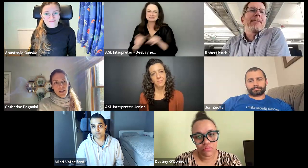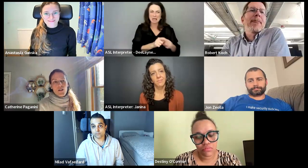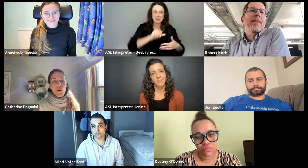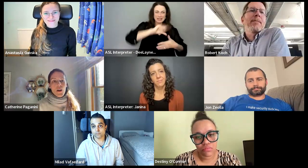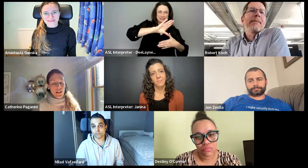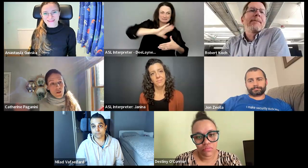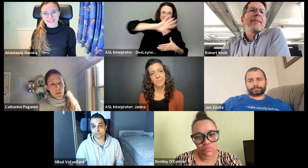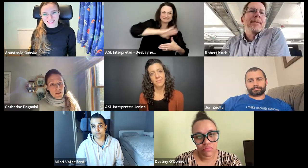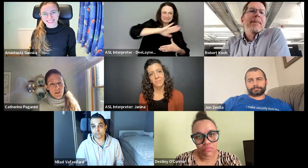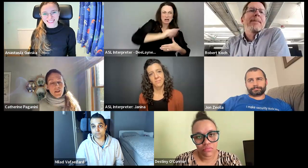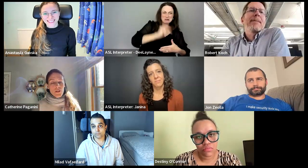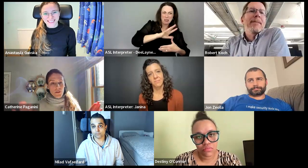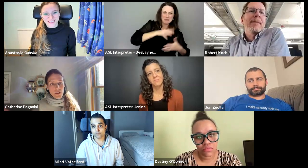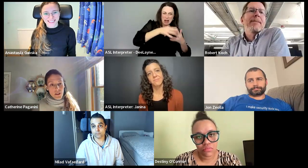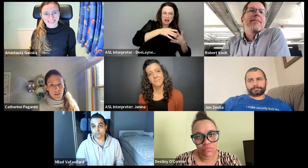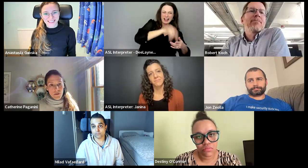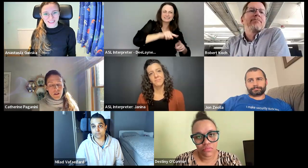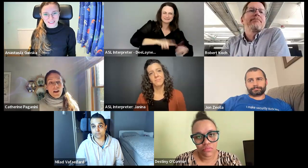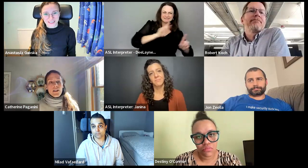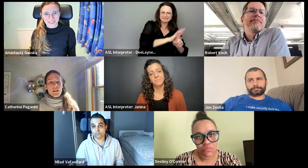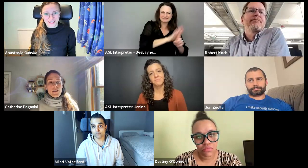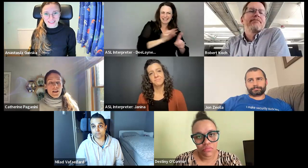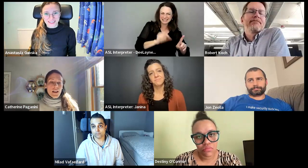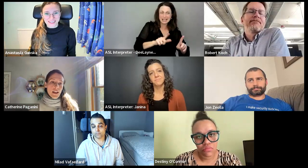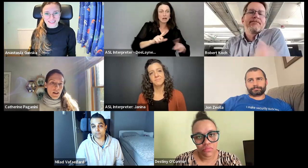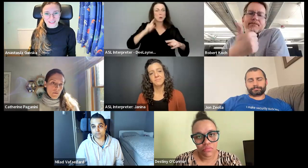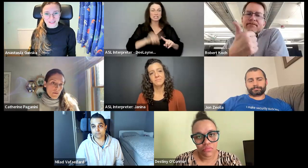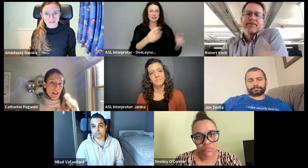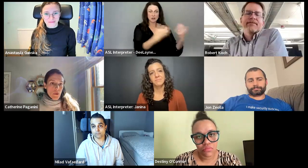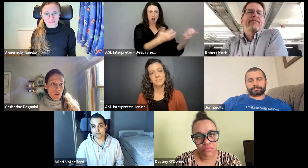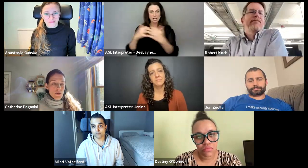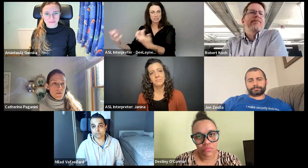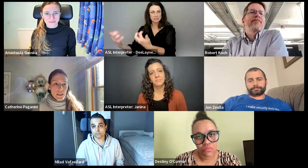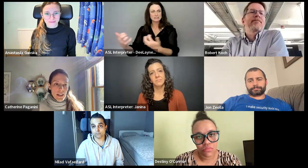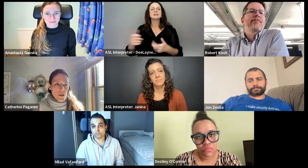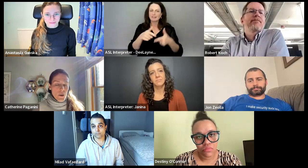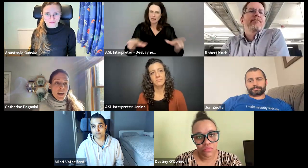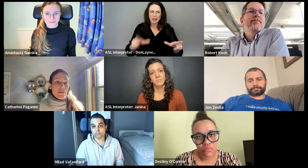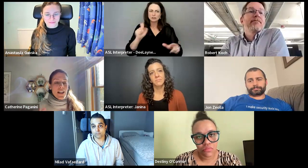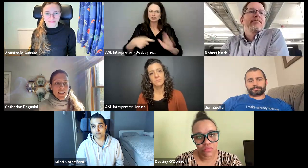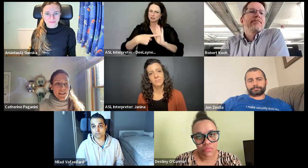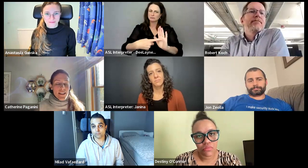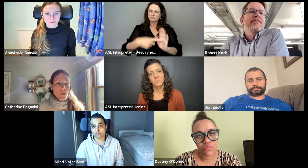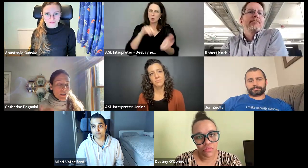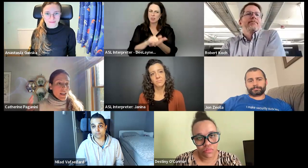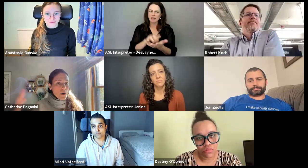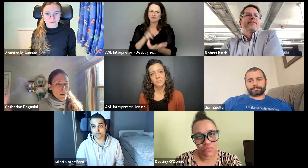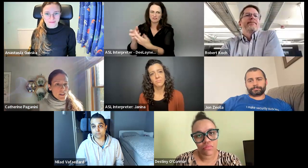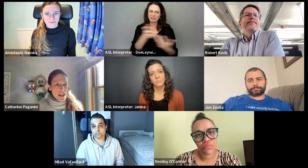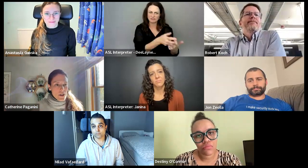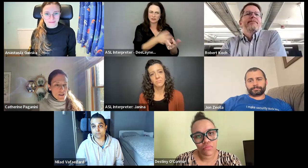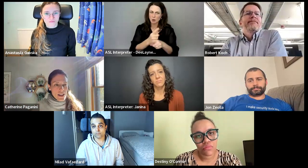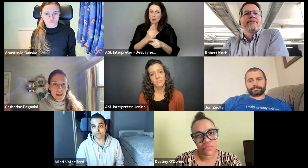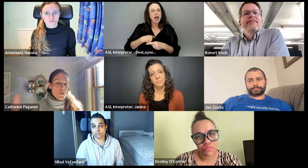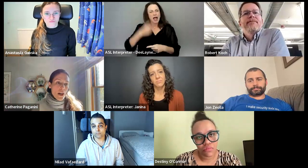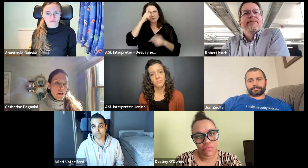is a North American one. So they should be different there for different, different audiences and the language should reflect that. So whatever that is, I was thinking